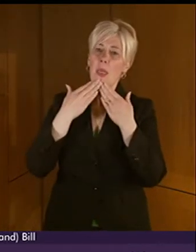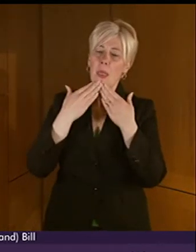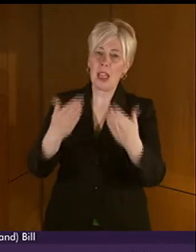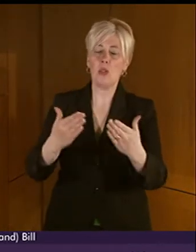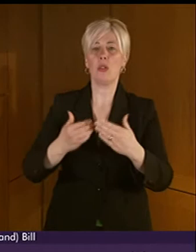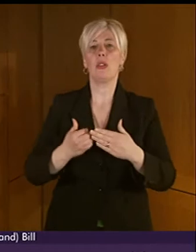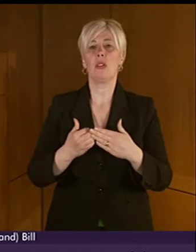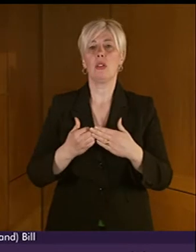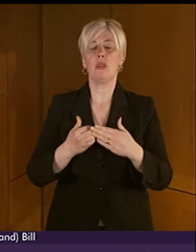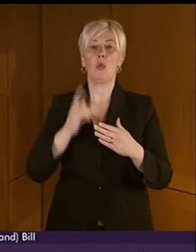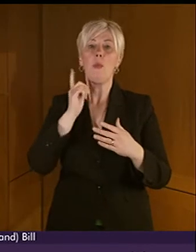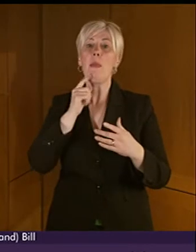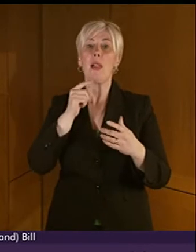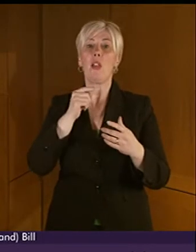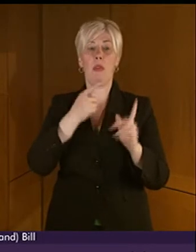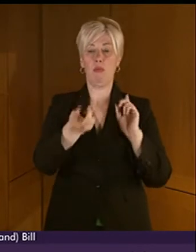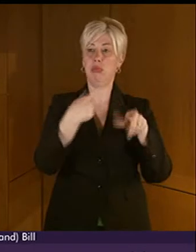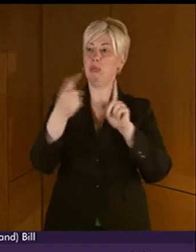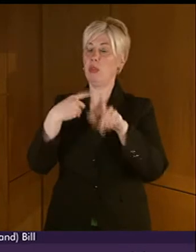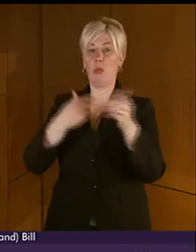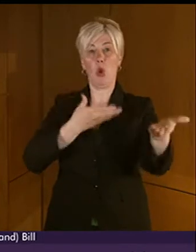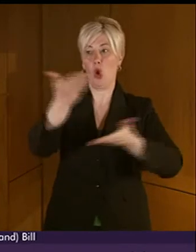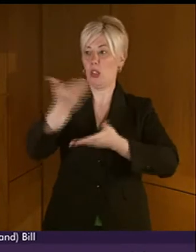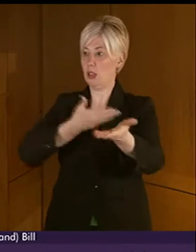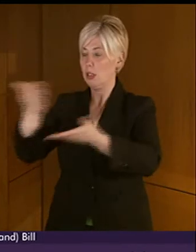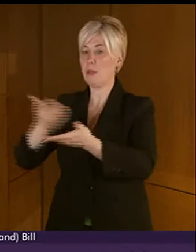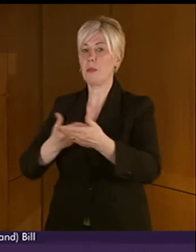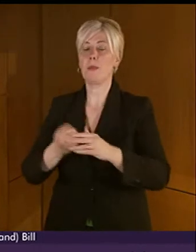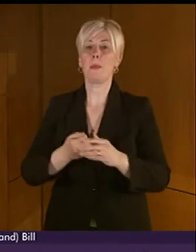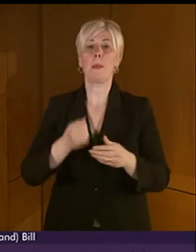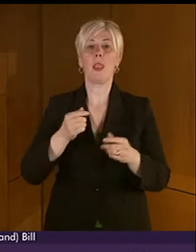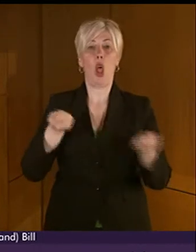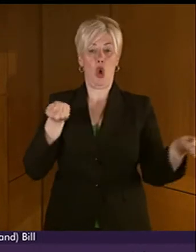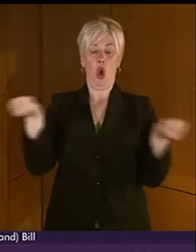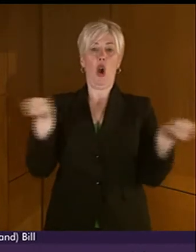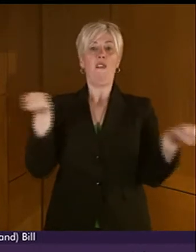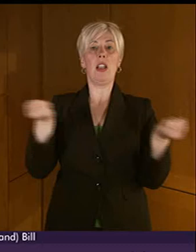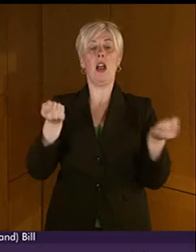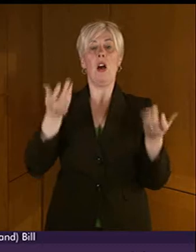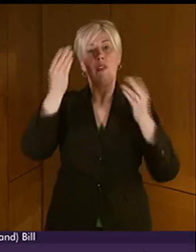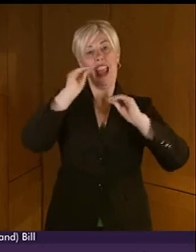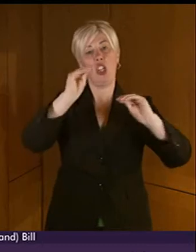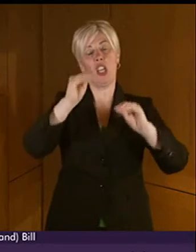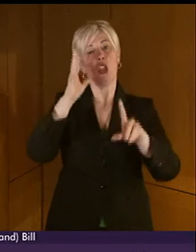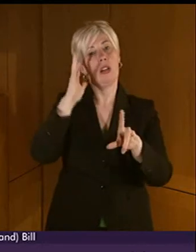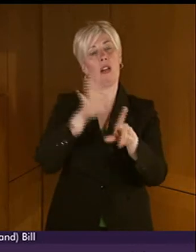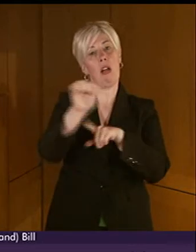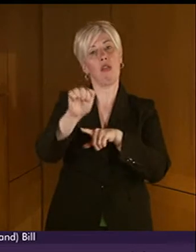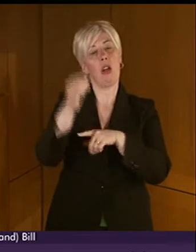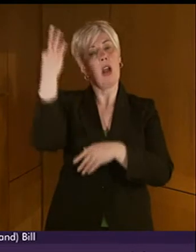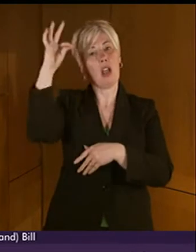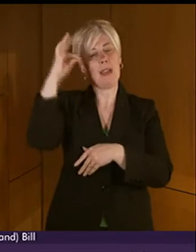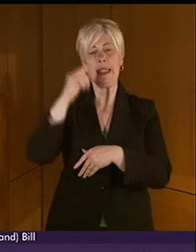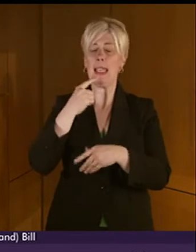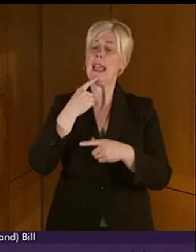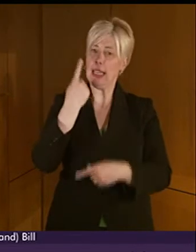responded to that consultation. The convener of the Education and Culture Committee himself acknowledged just how important the